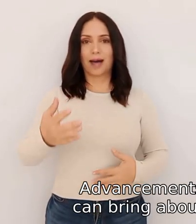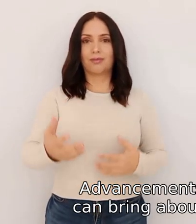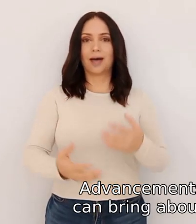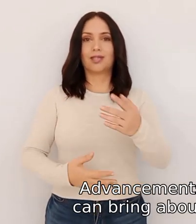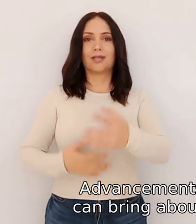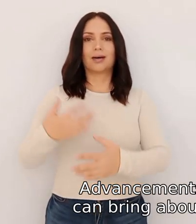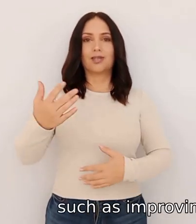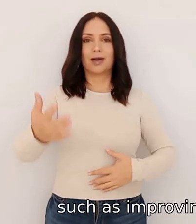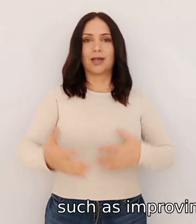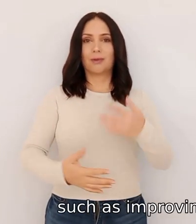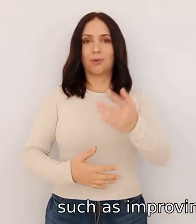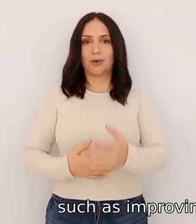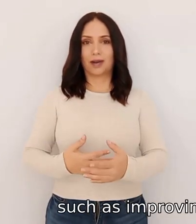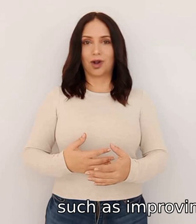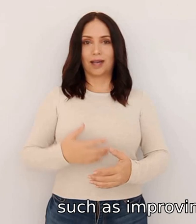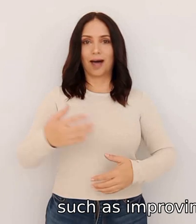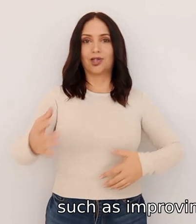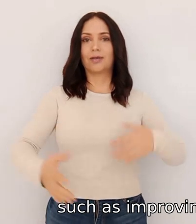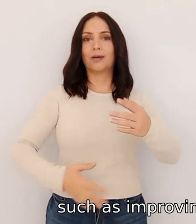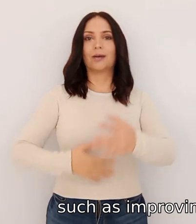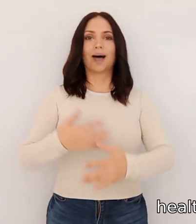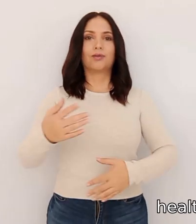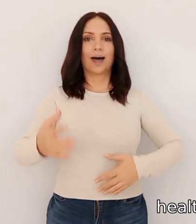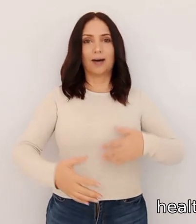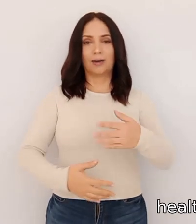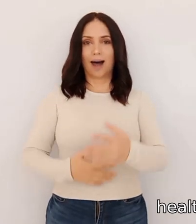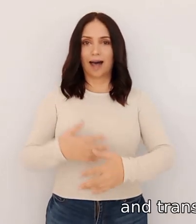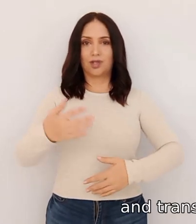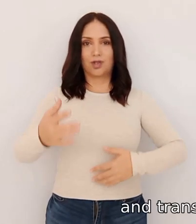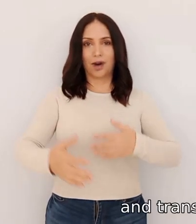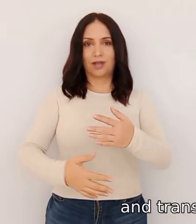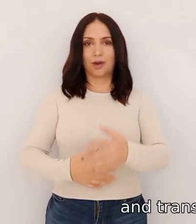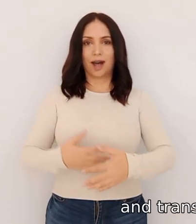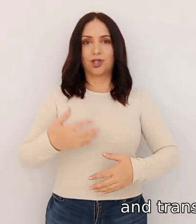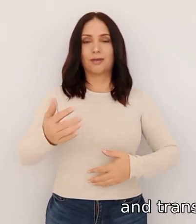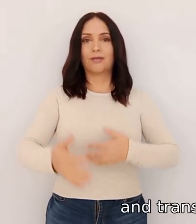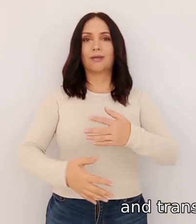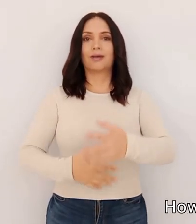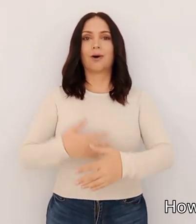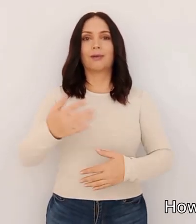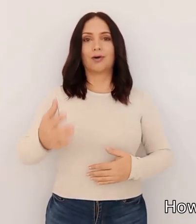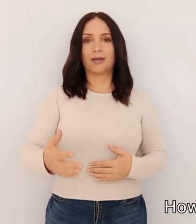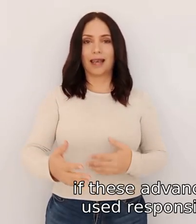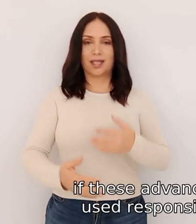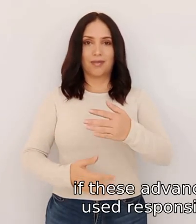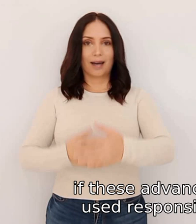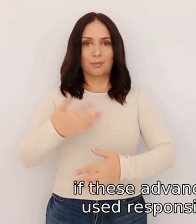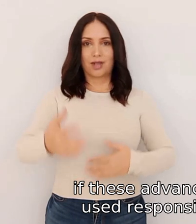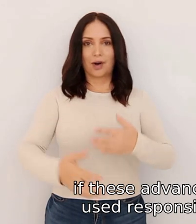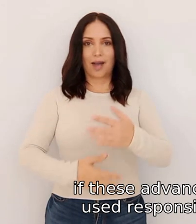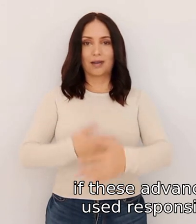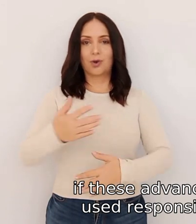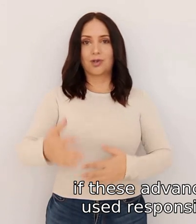about many benefits such as improving communication health care and transportation however if these